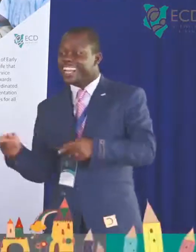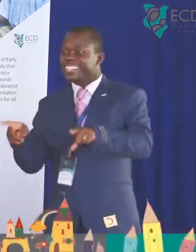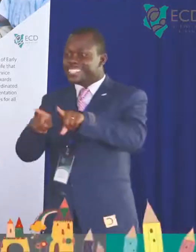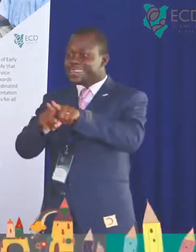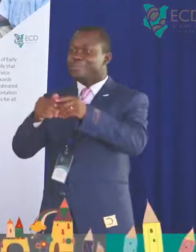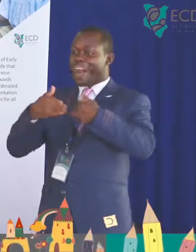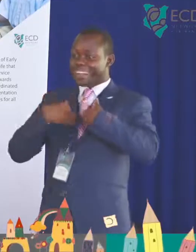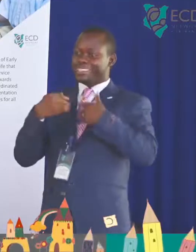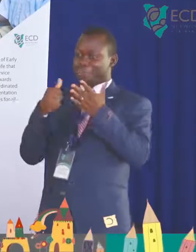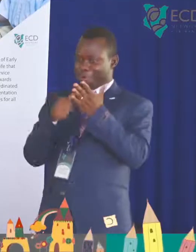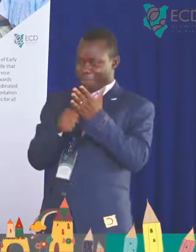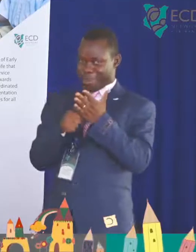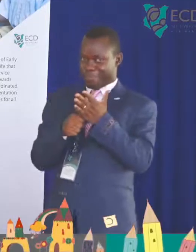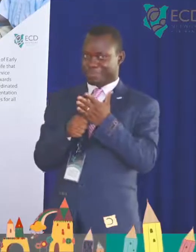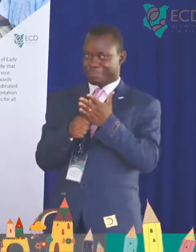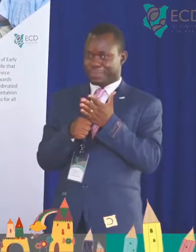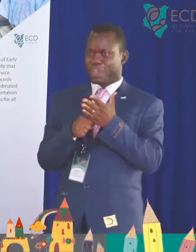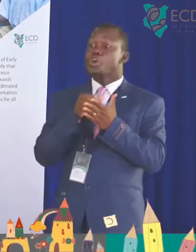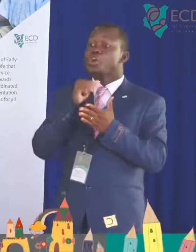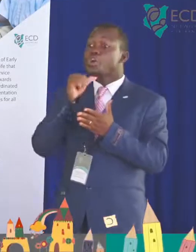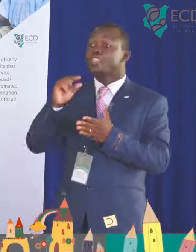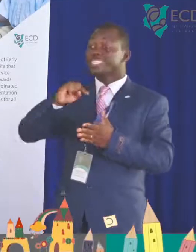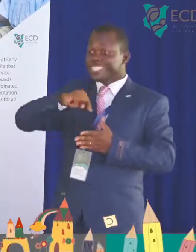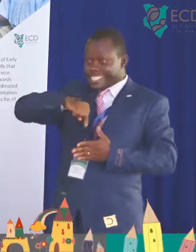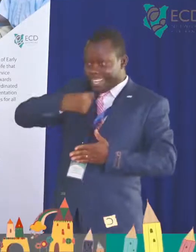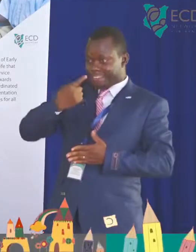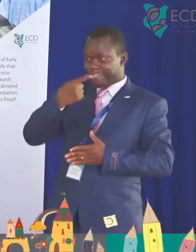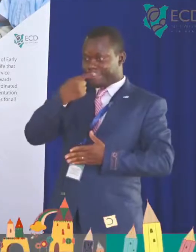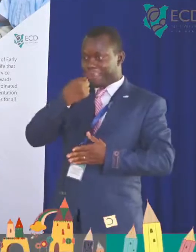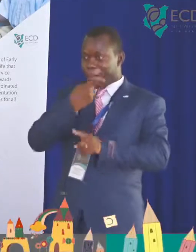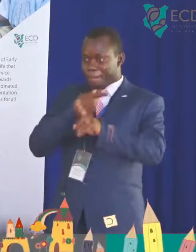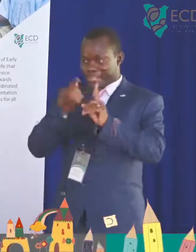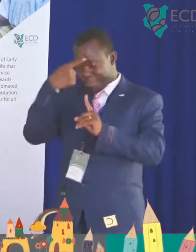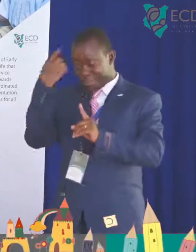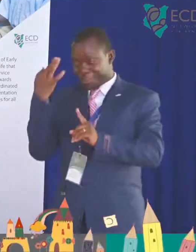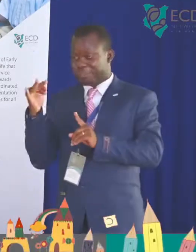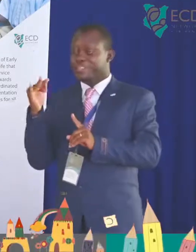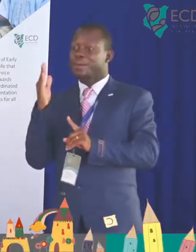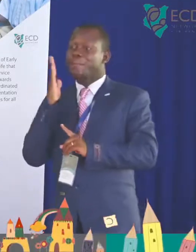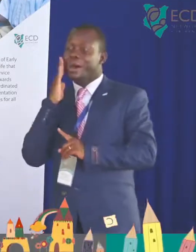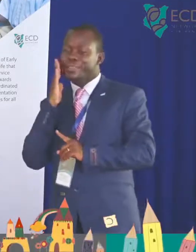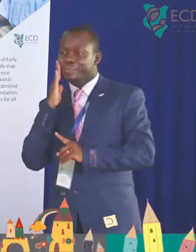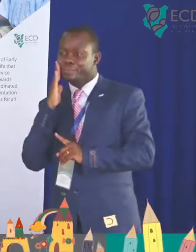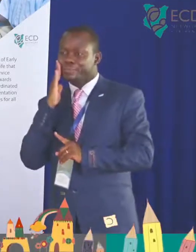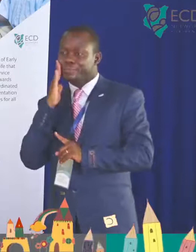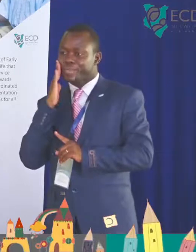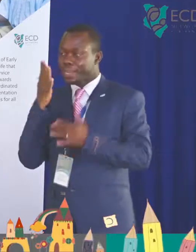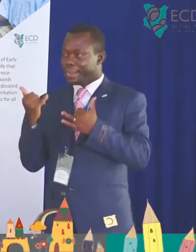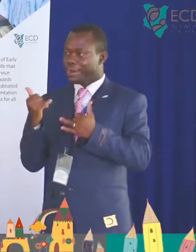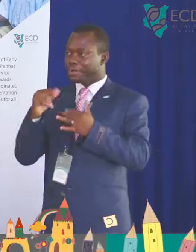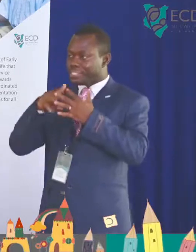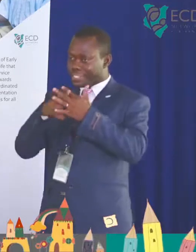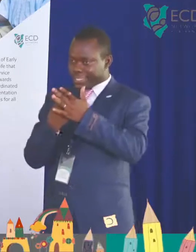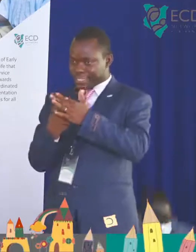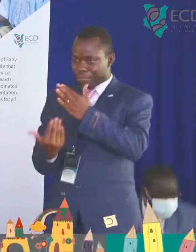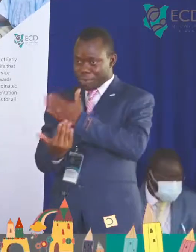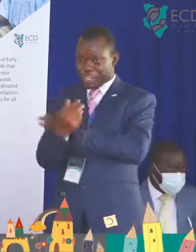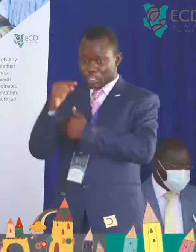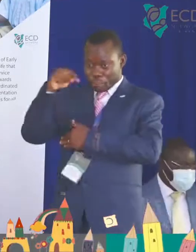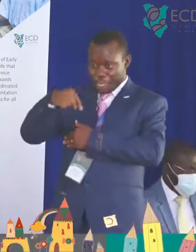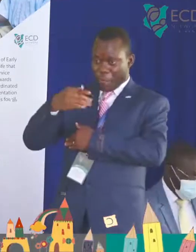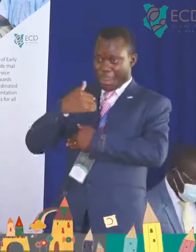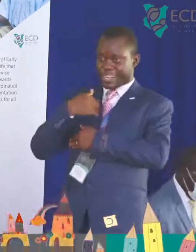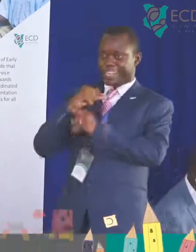of a child. Since morning we've had wonderful speeches all touching on a child,